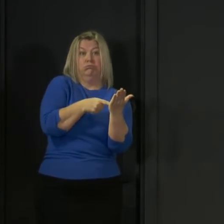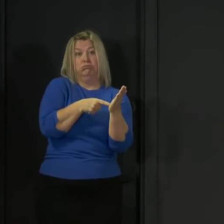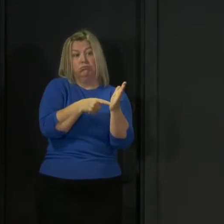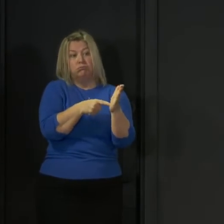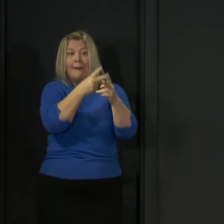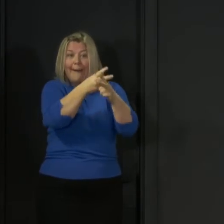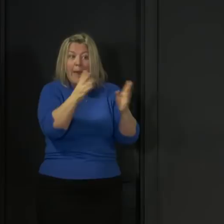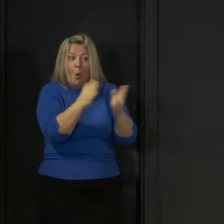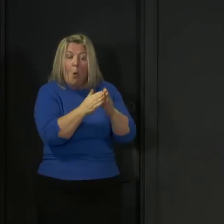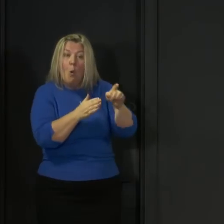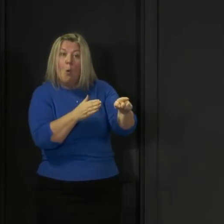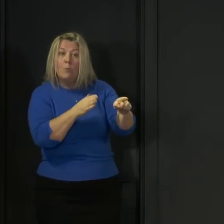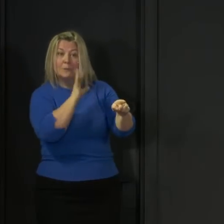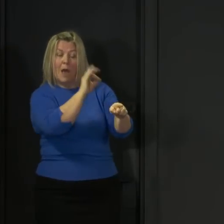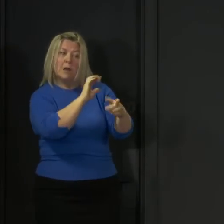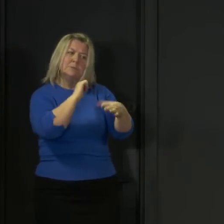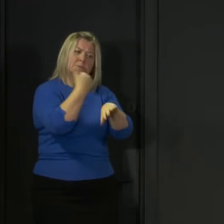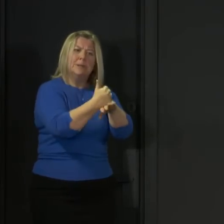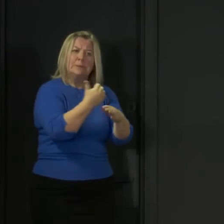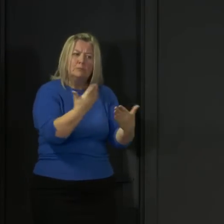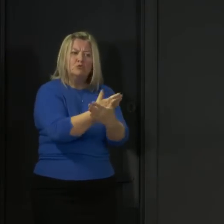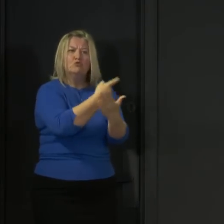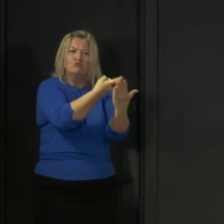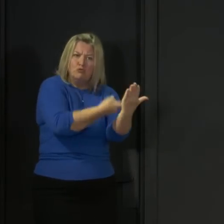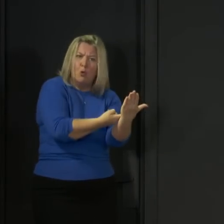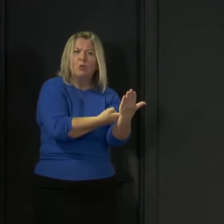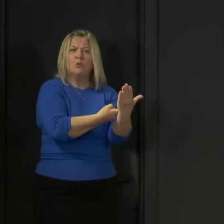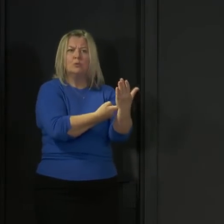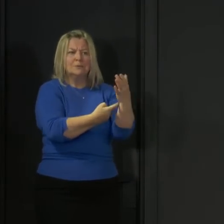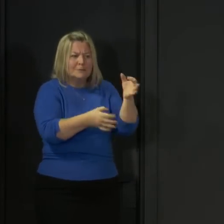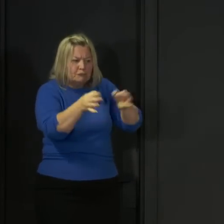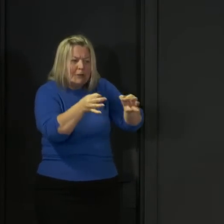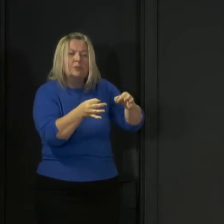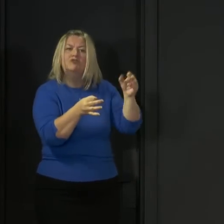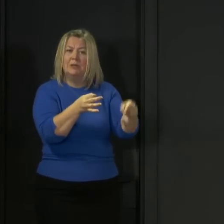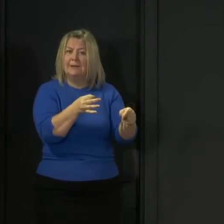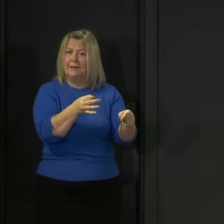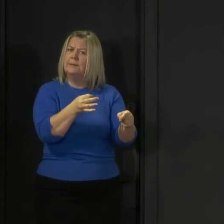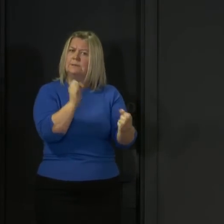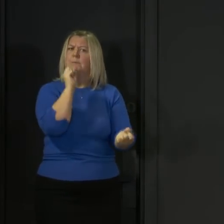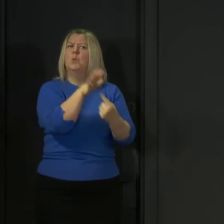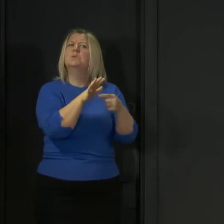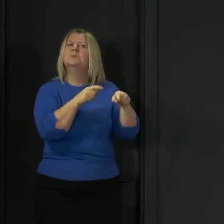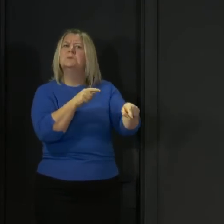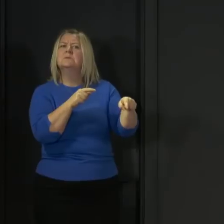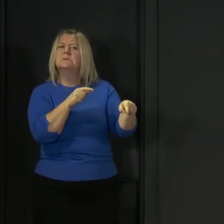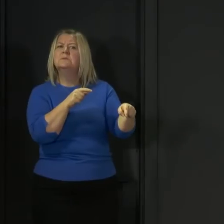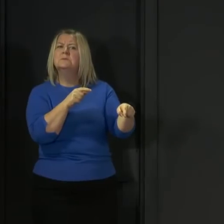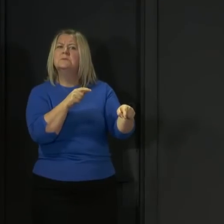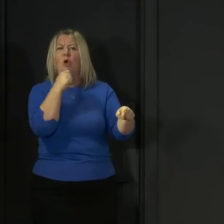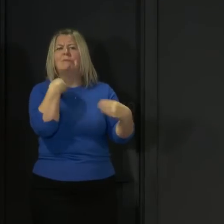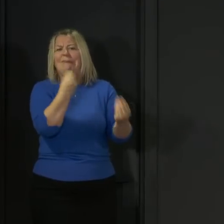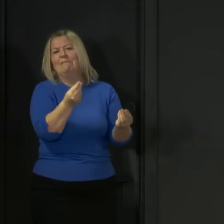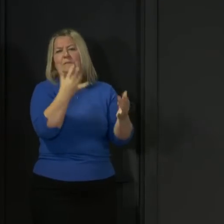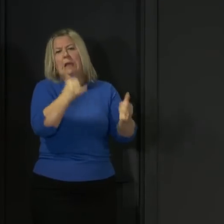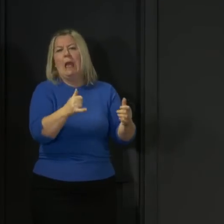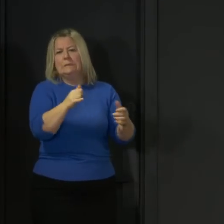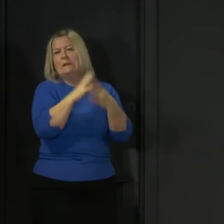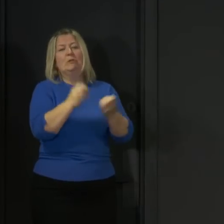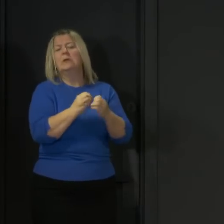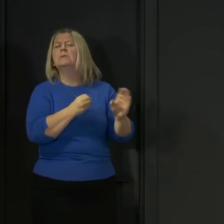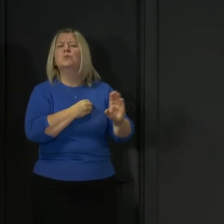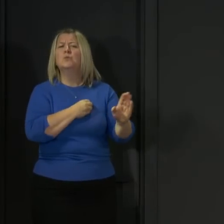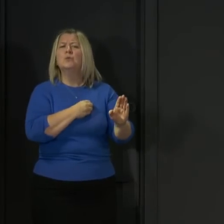some time to implement remain very important. And one of the reasons for that is that while, as I have said, testing is